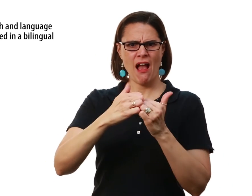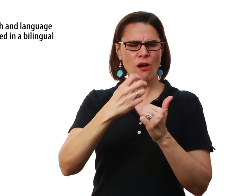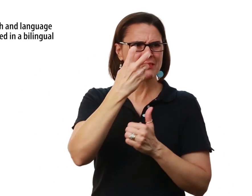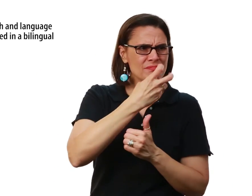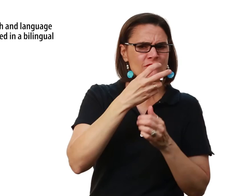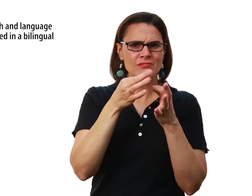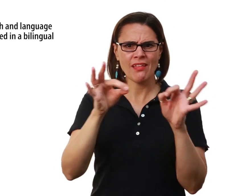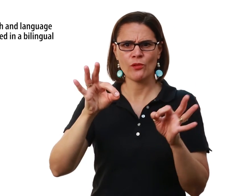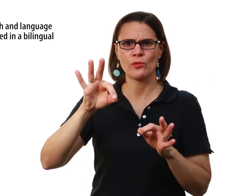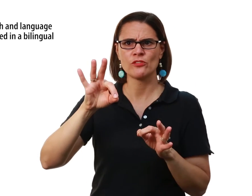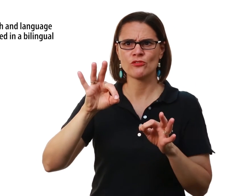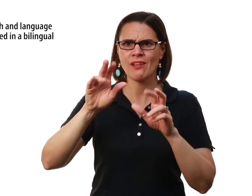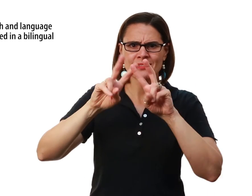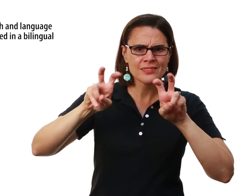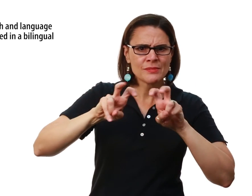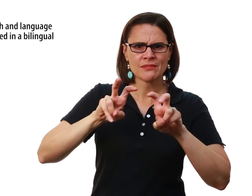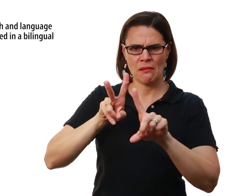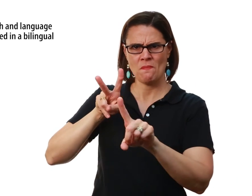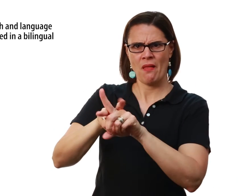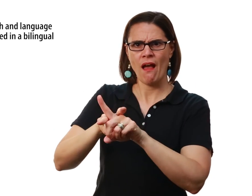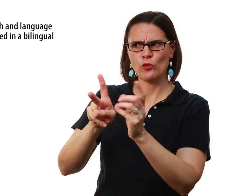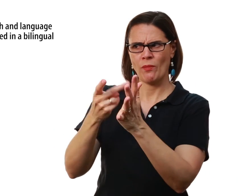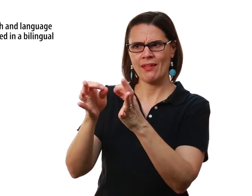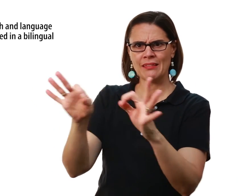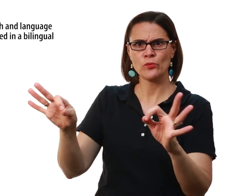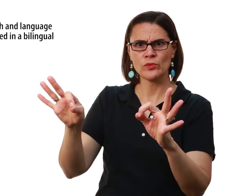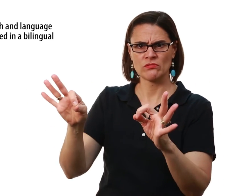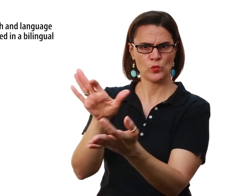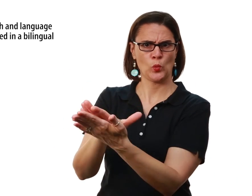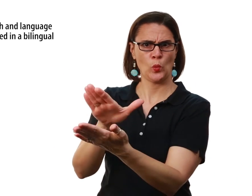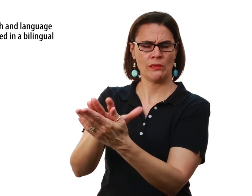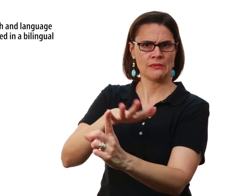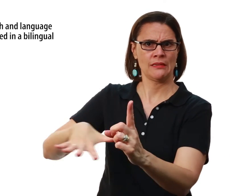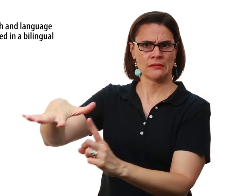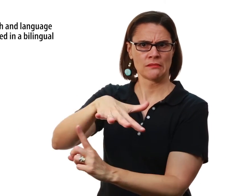learn how speech and language assessments are used in a bilingual, bimodal setting